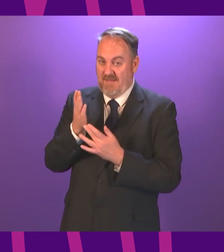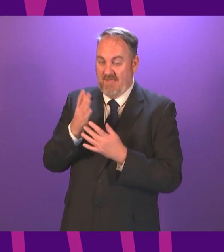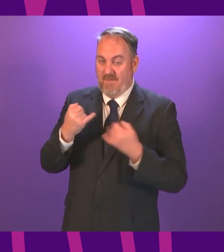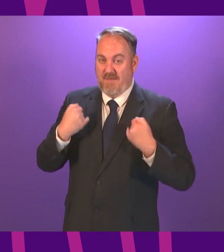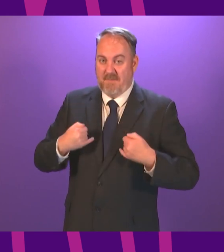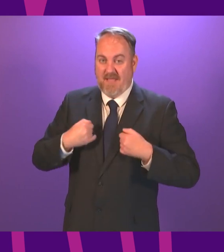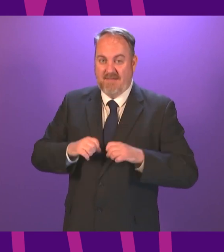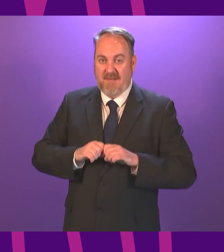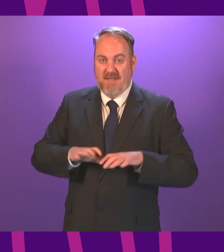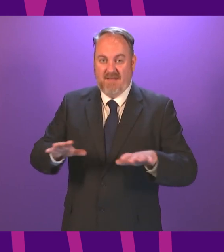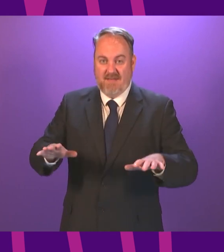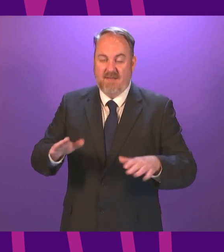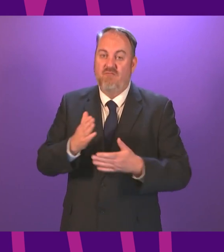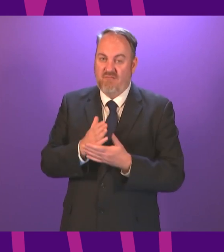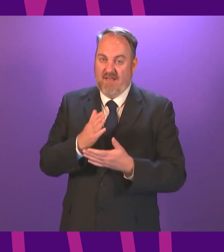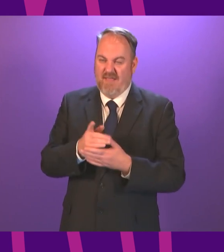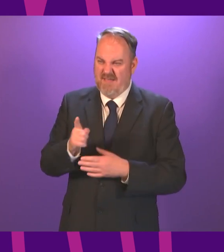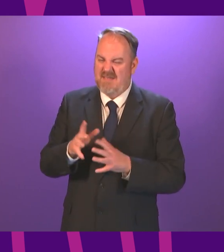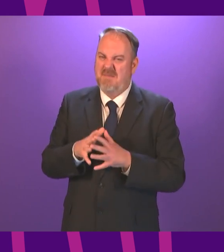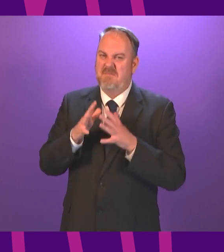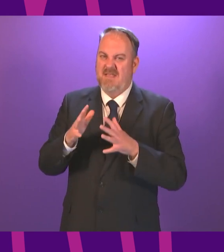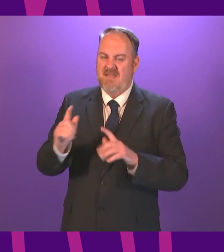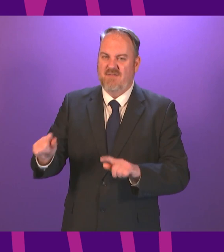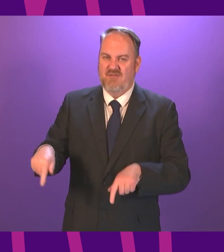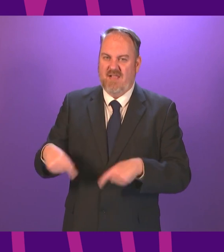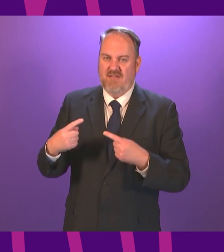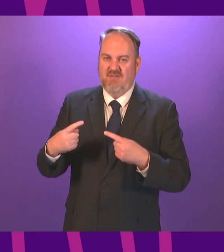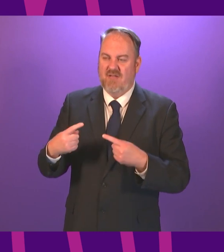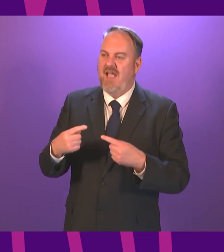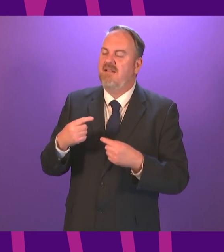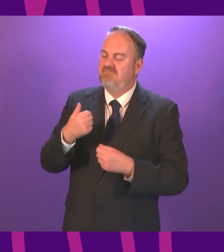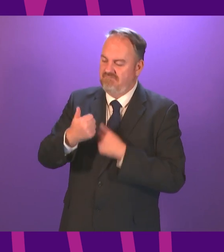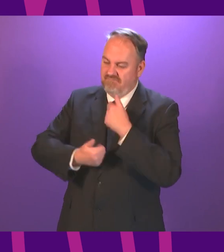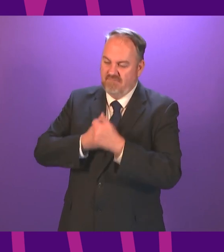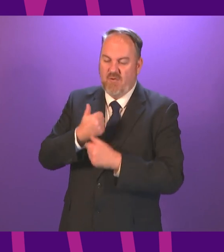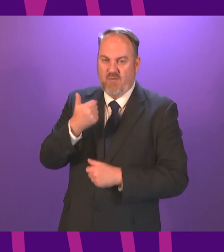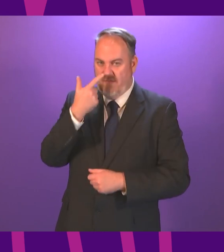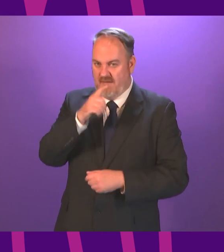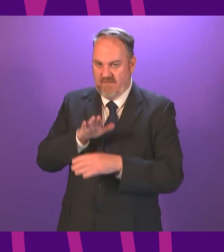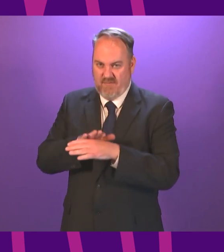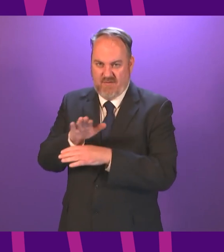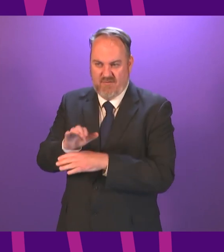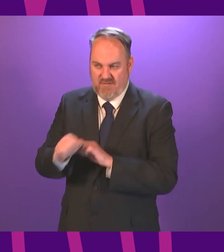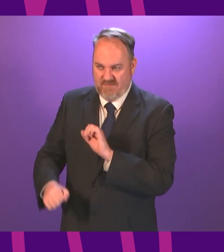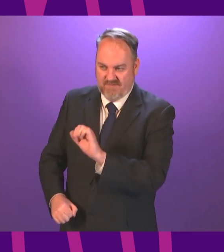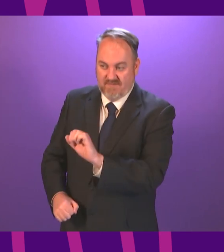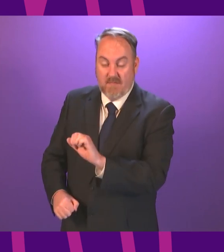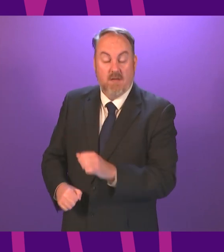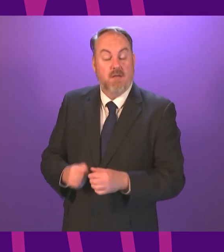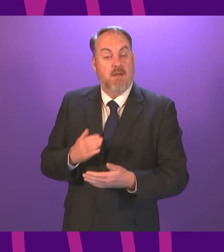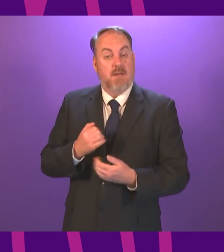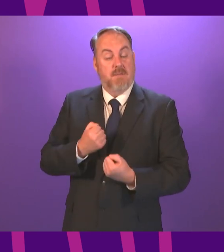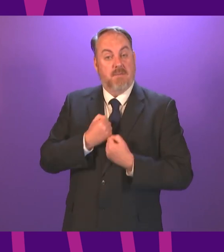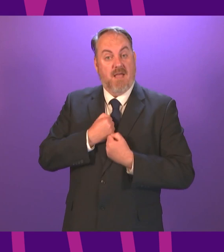is truly a significant challenge and I do wish you well on that and I would also like to stress that my appointment